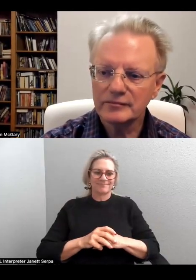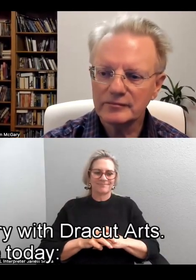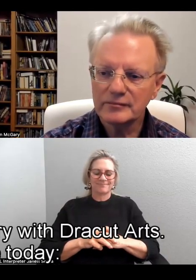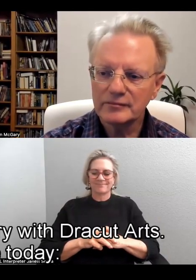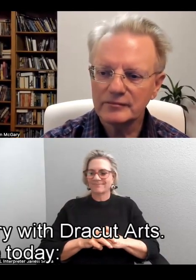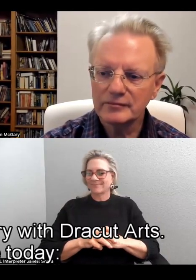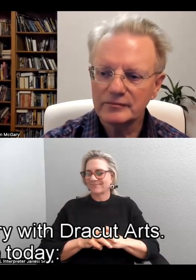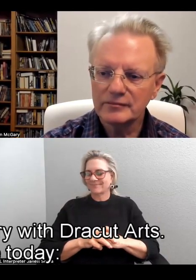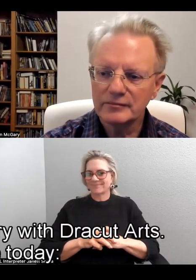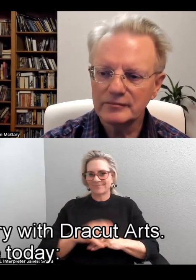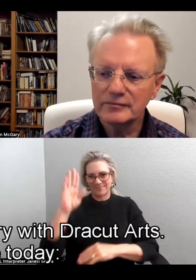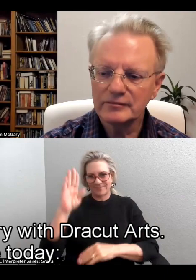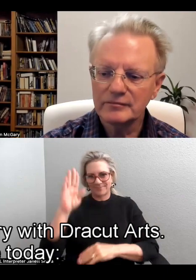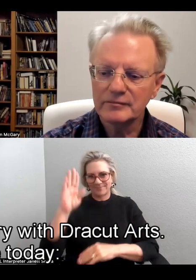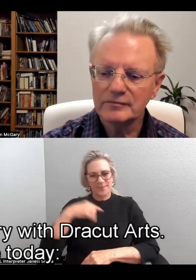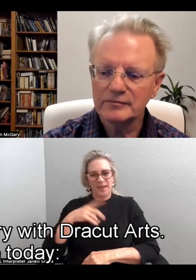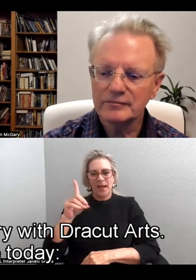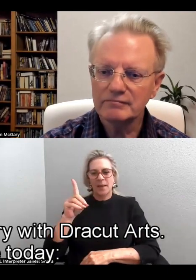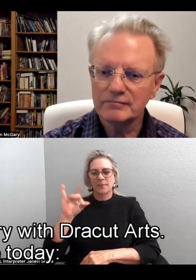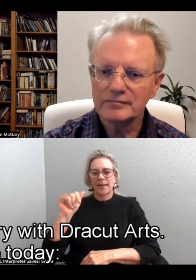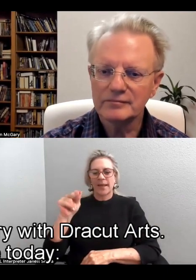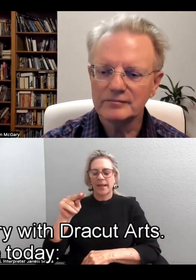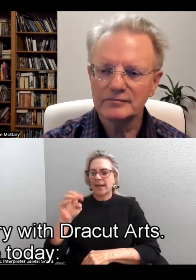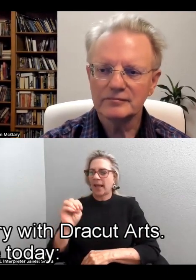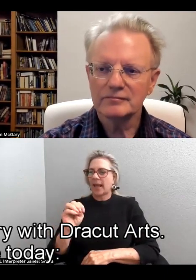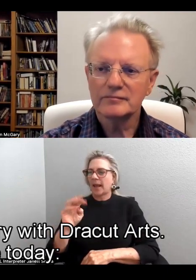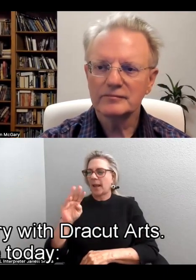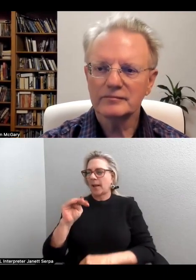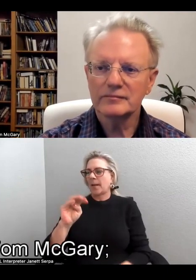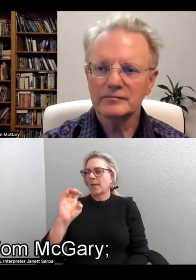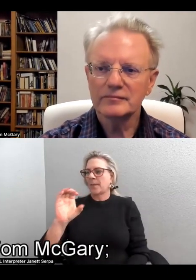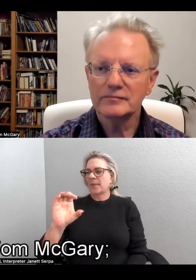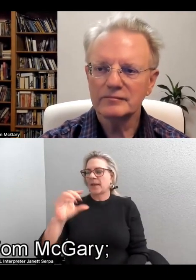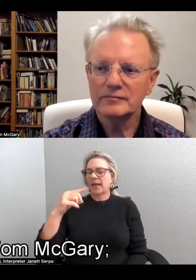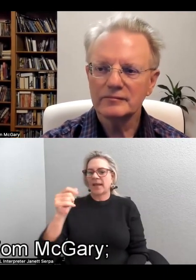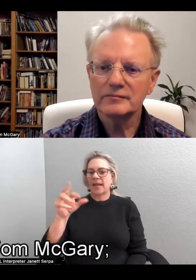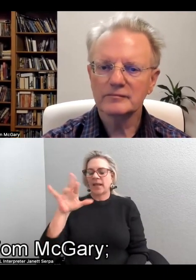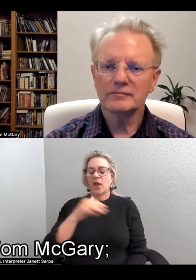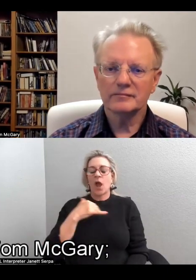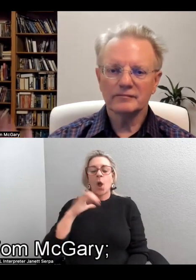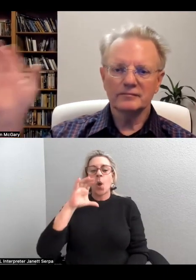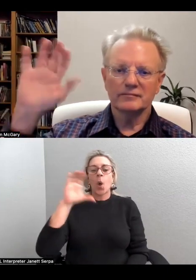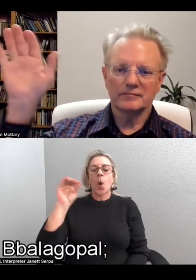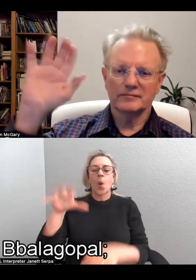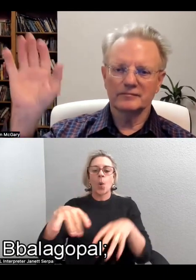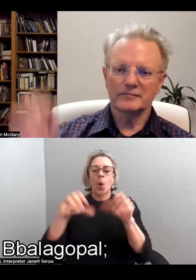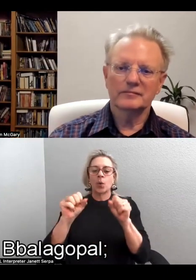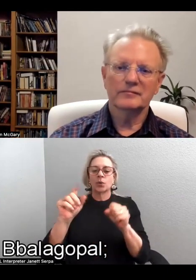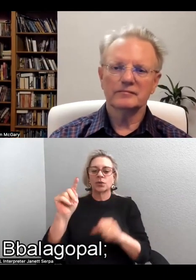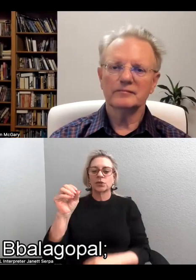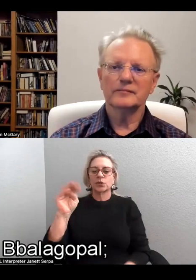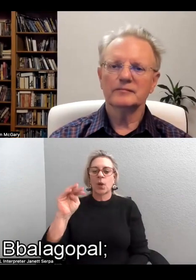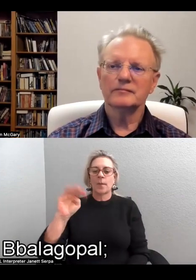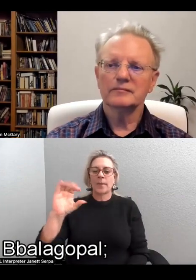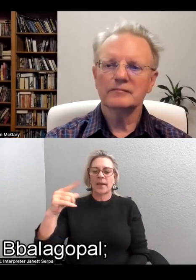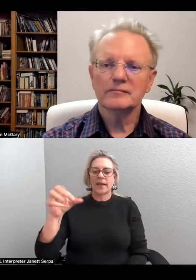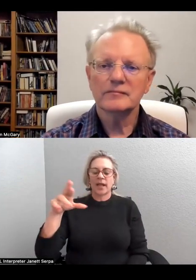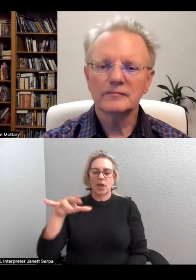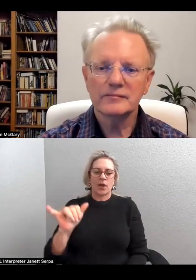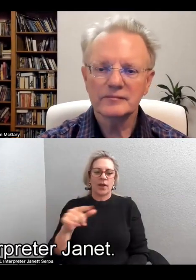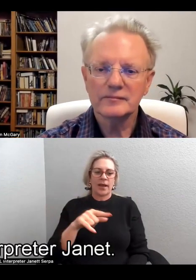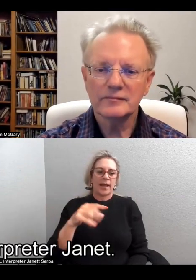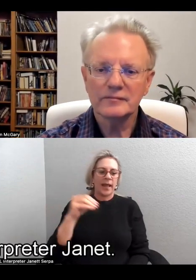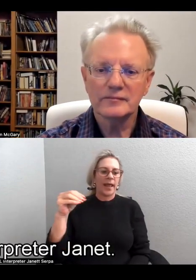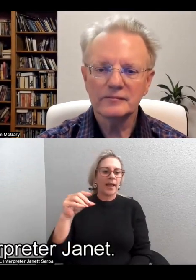Hi, I'm Diane McGarry with Drake at Arts. With me today are co-host Tom McGarry, author Suda Balagopal,